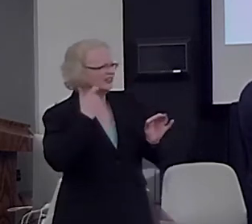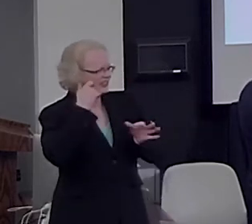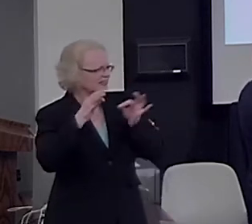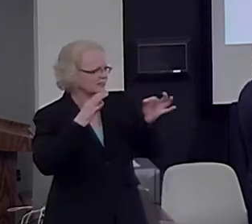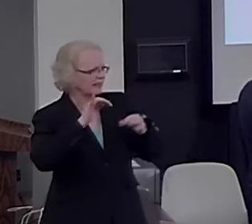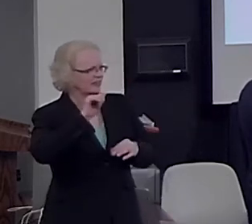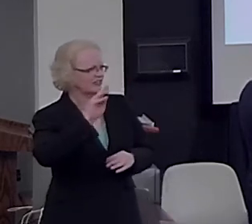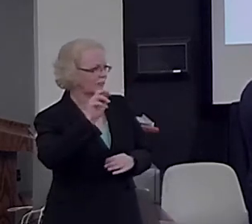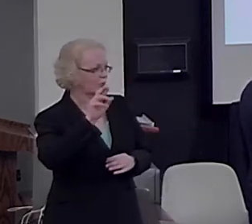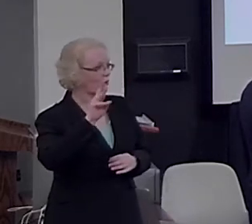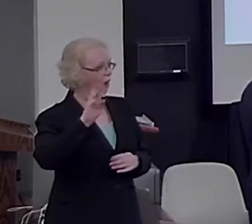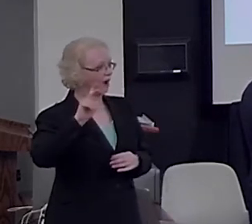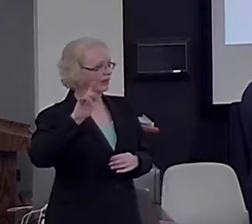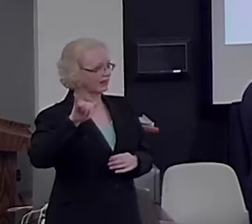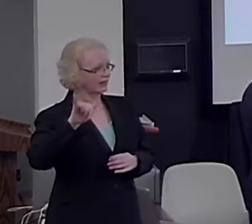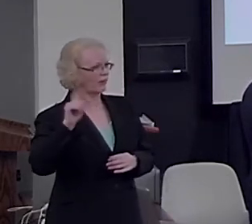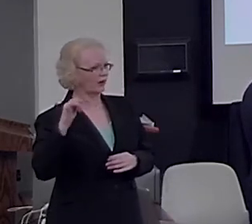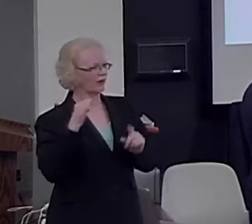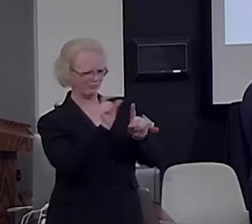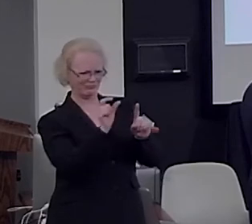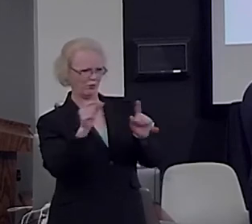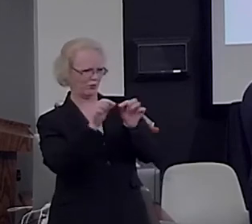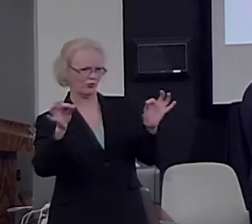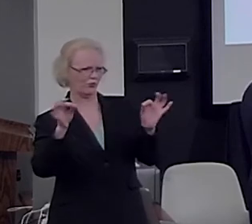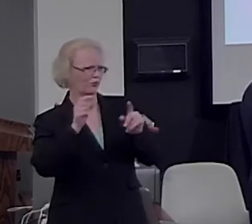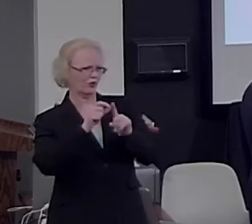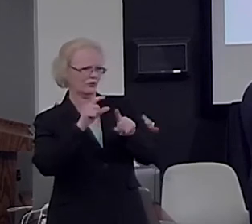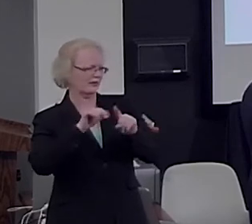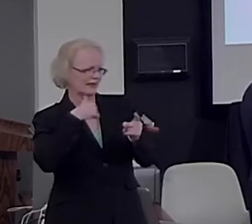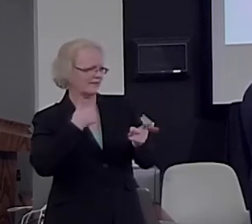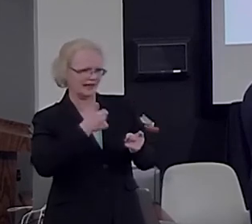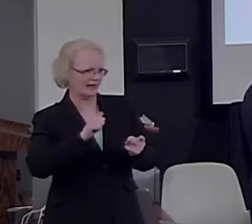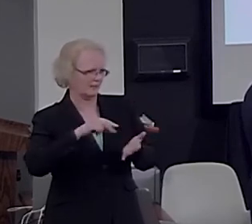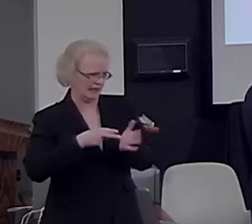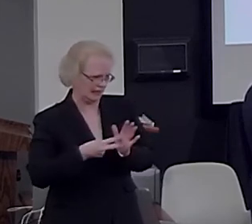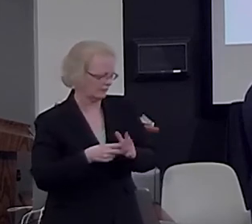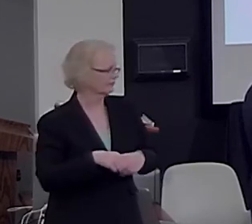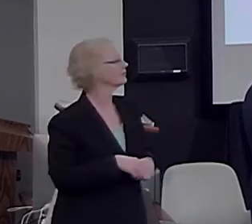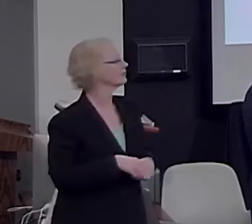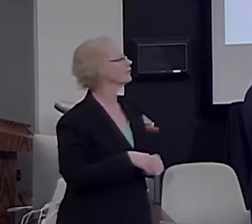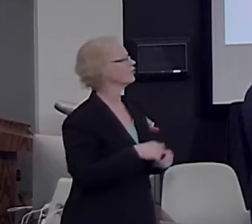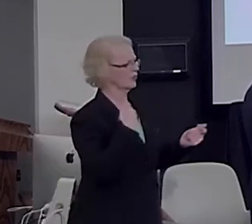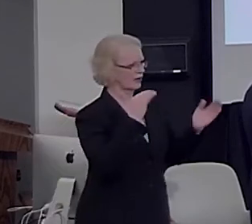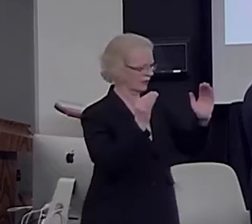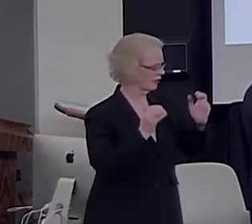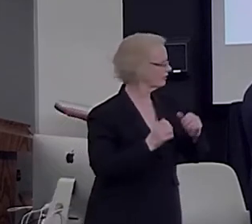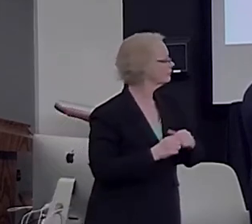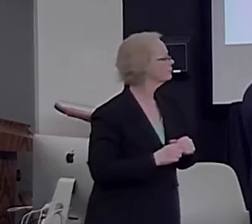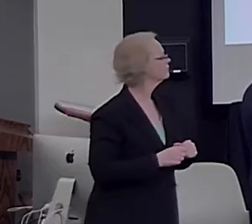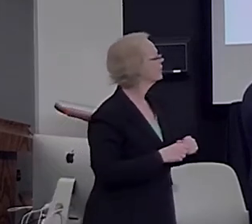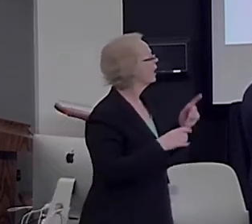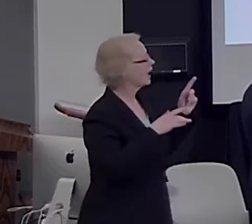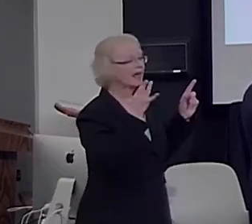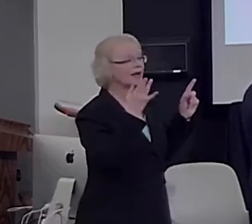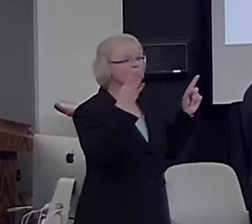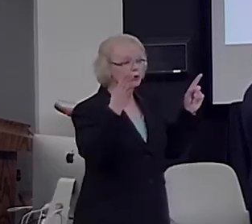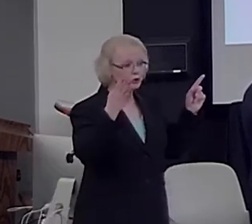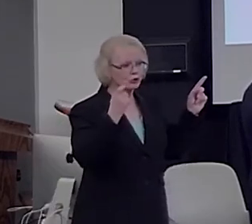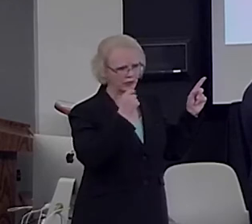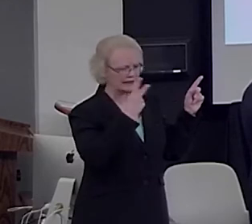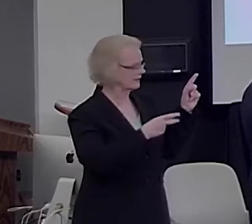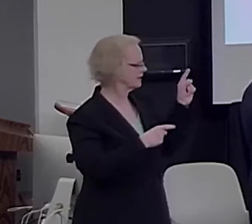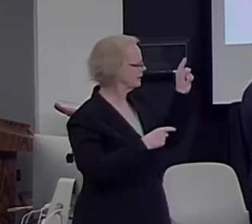mathematicians hear that they begin to activate their network, but then they stop, okay? And that's the light blue curve here. You can see it here as well.